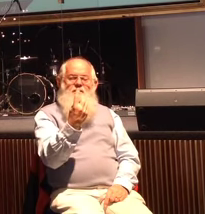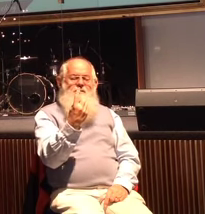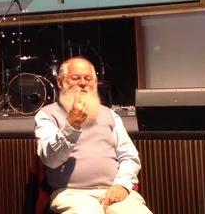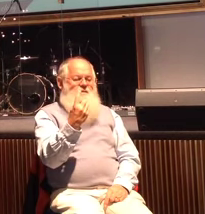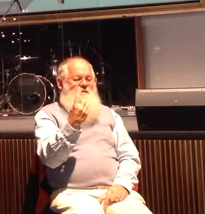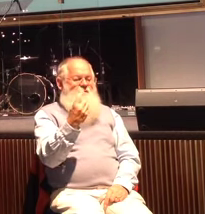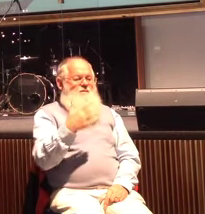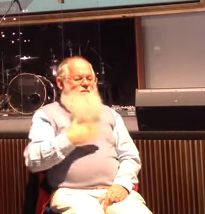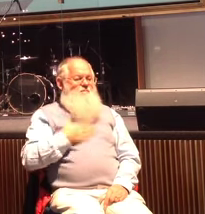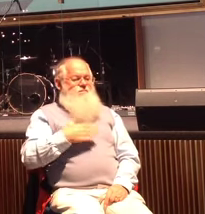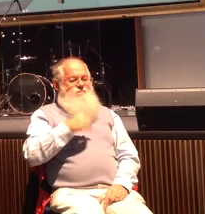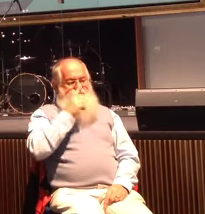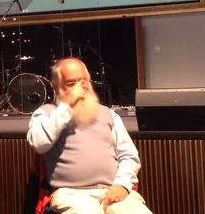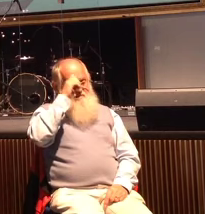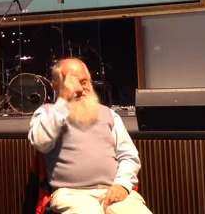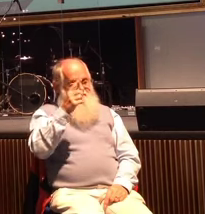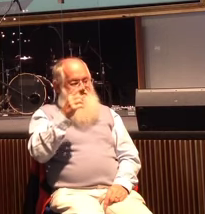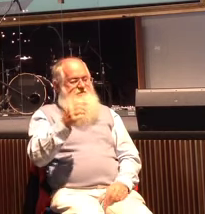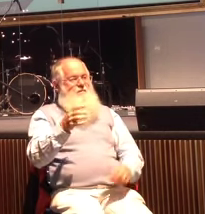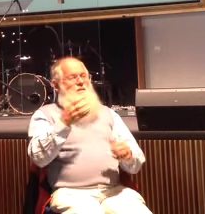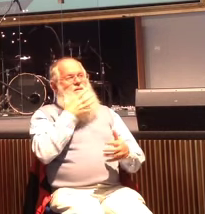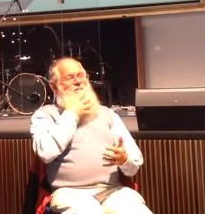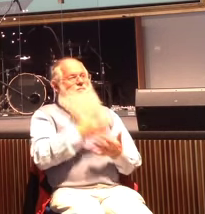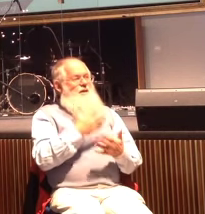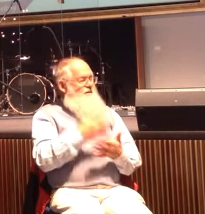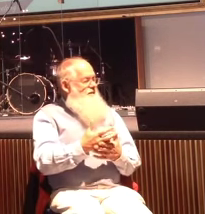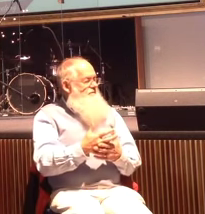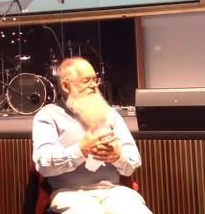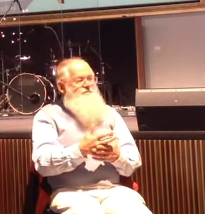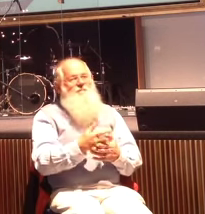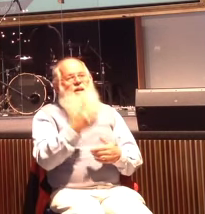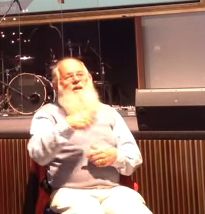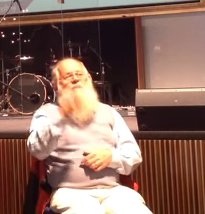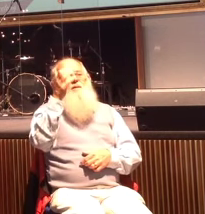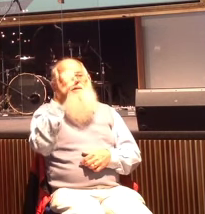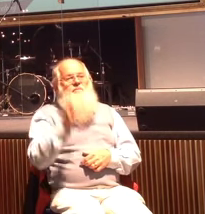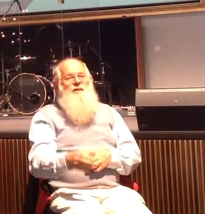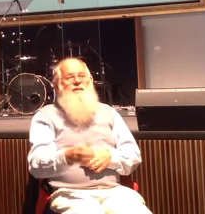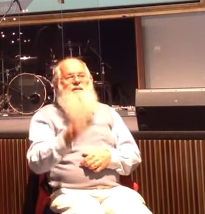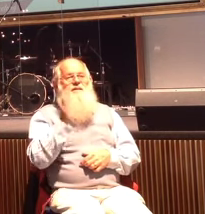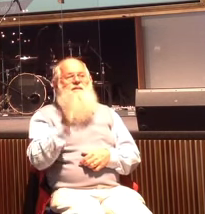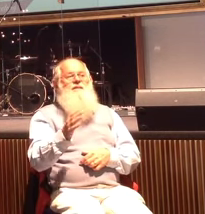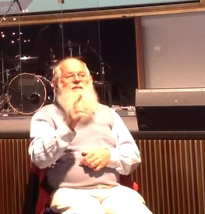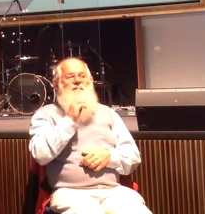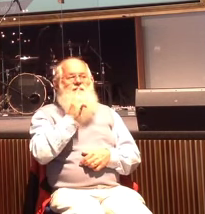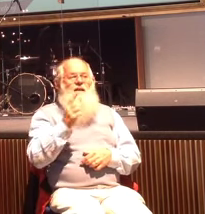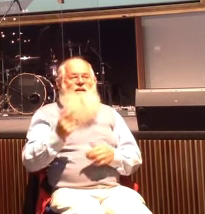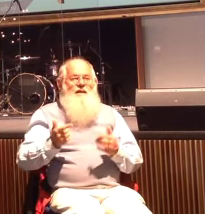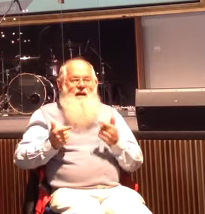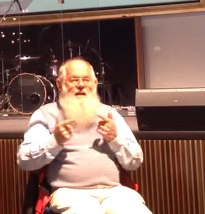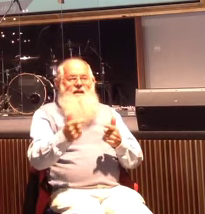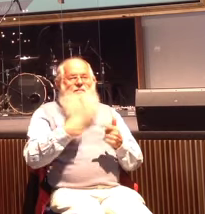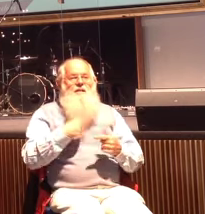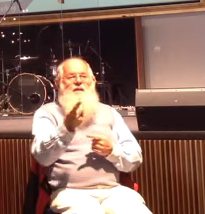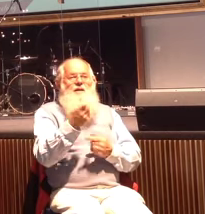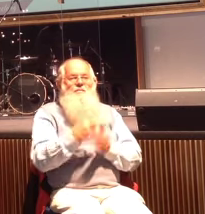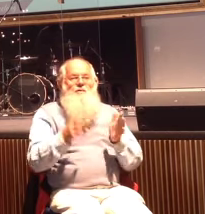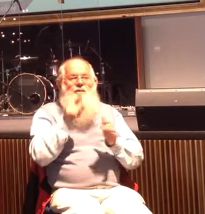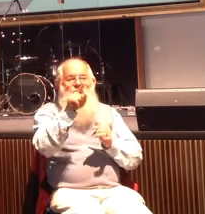more than at the end of this portion of story that the person that is delivered says let me come with you Jesus let